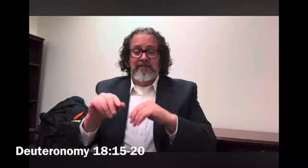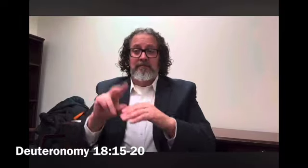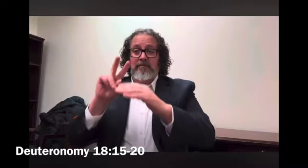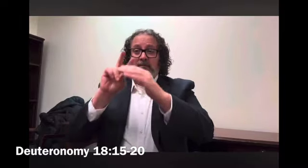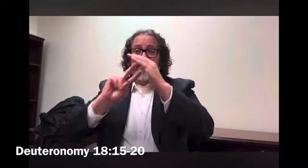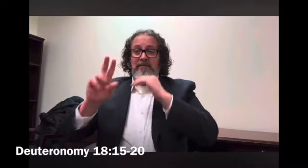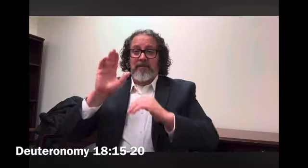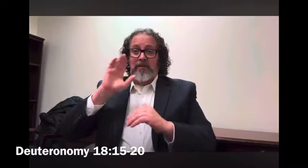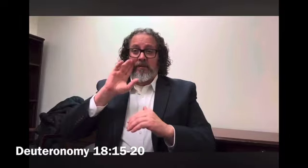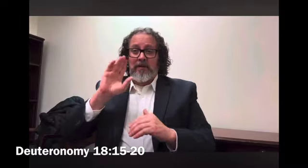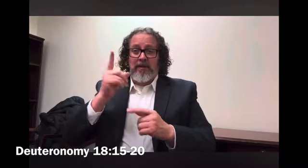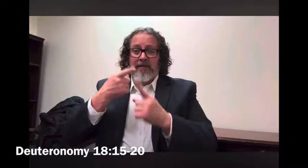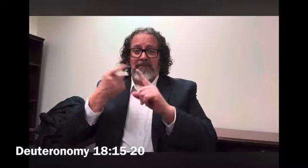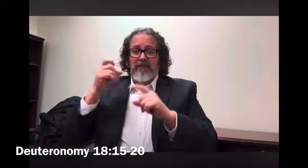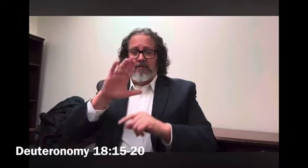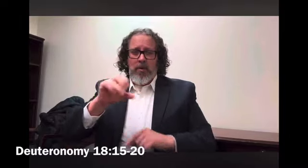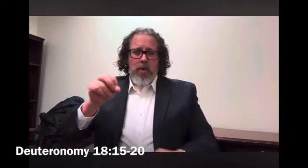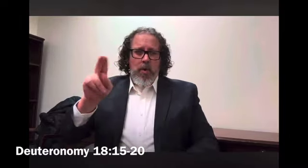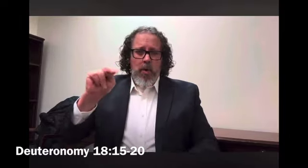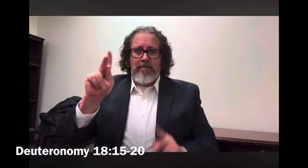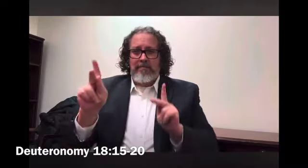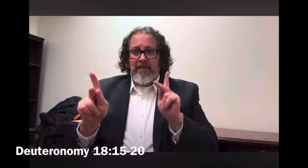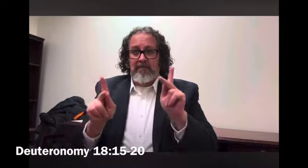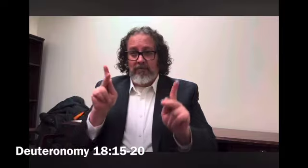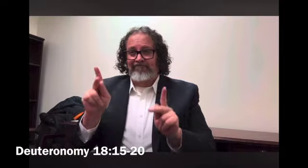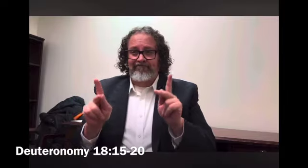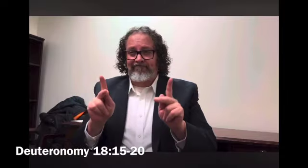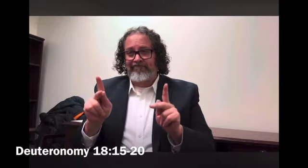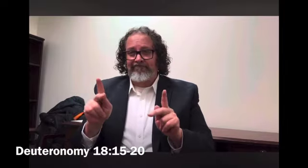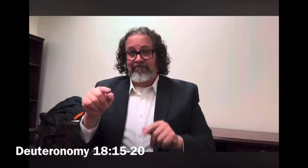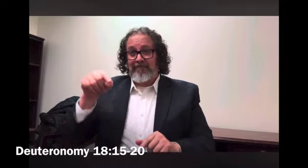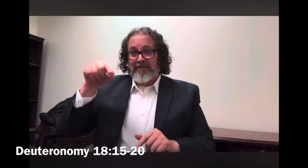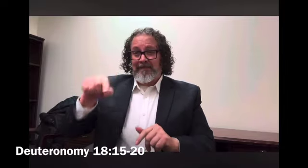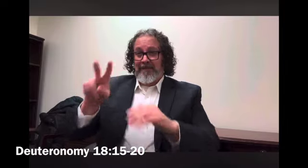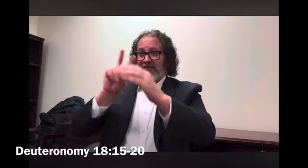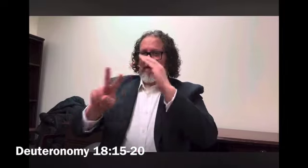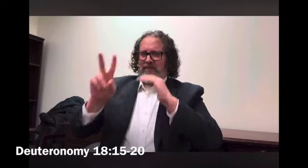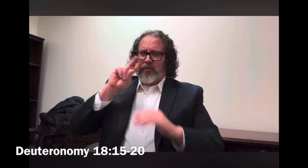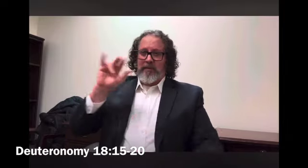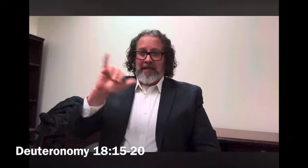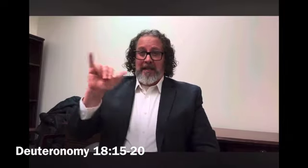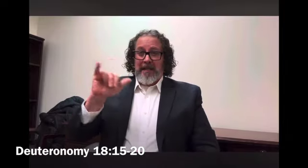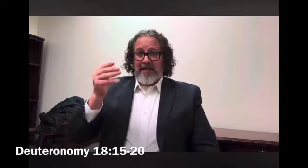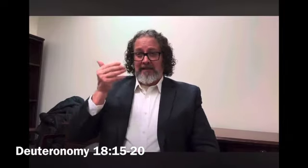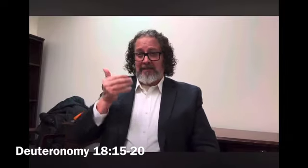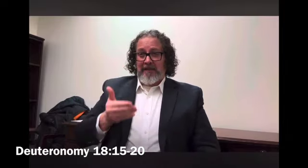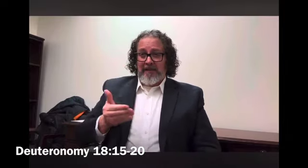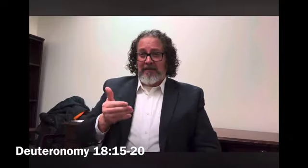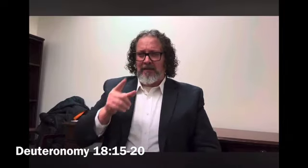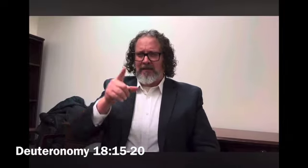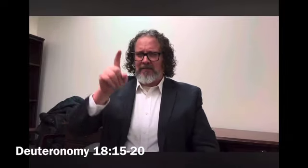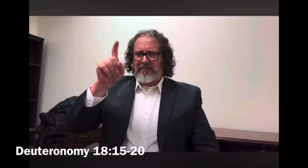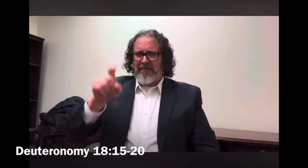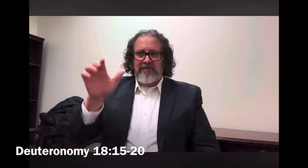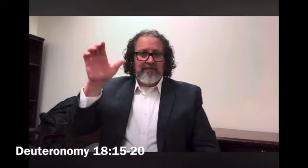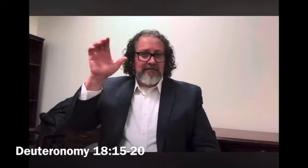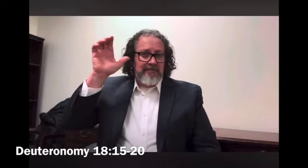will the Lord your God raise up for you from among your own kin to him